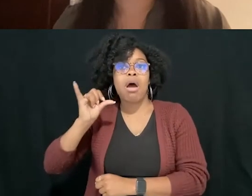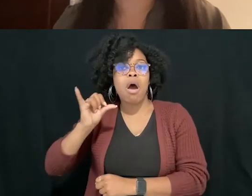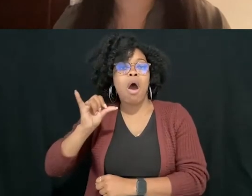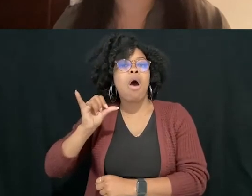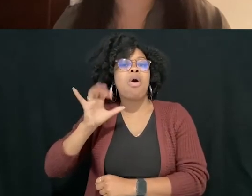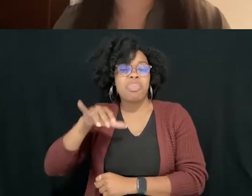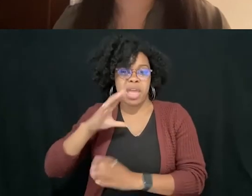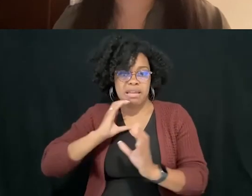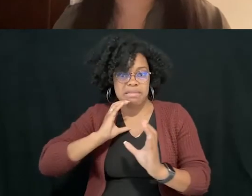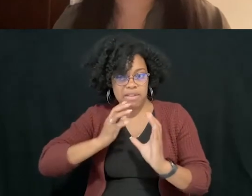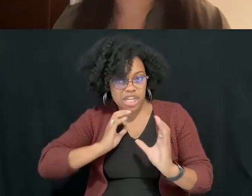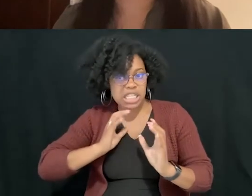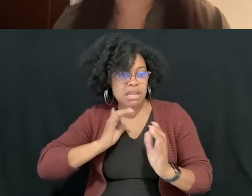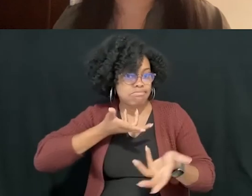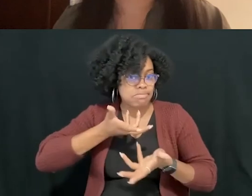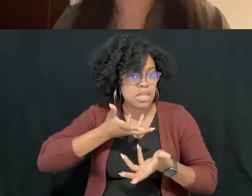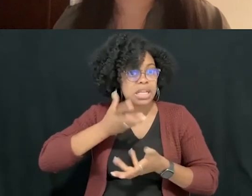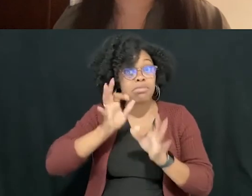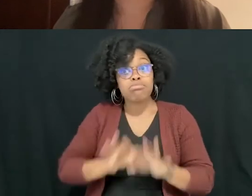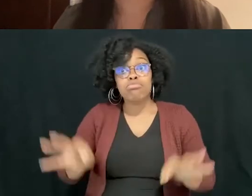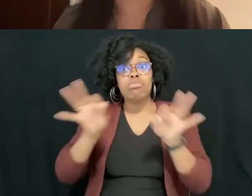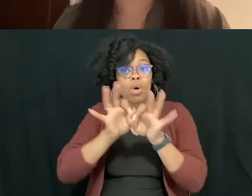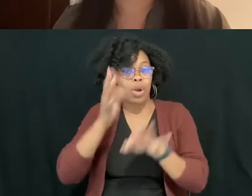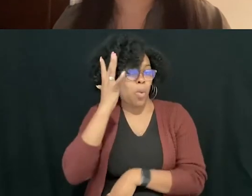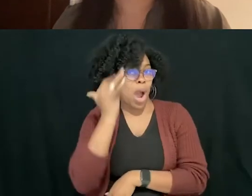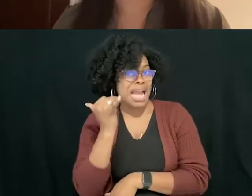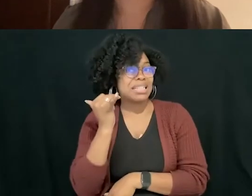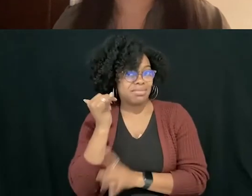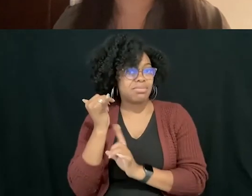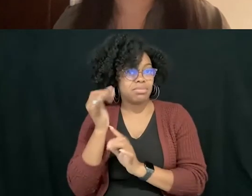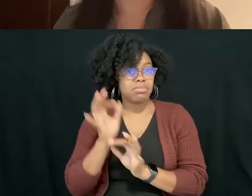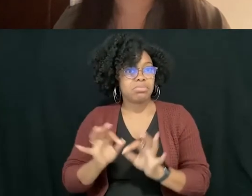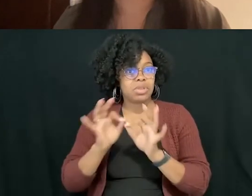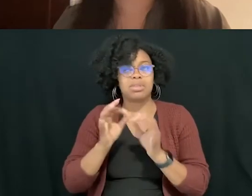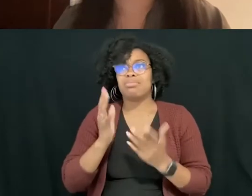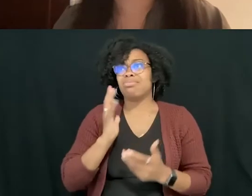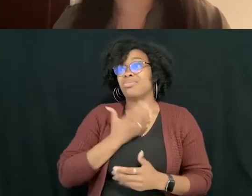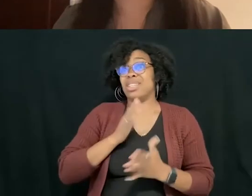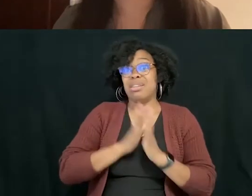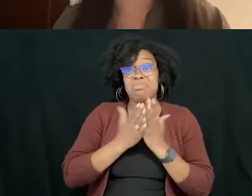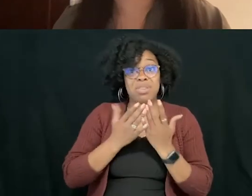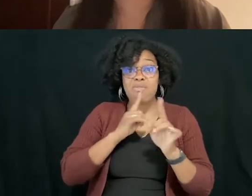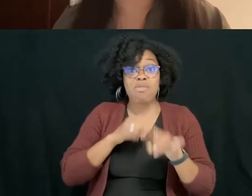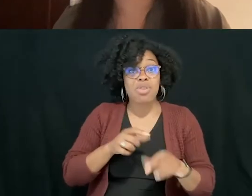and this education is so important. Um, our books have been ordered by Planned Parenthood, um, different